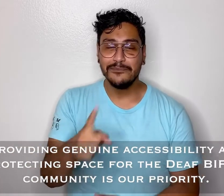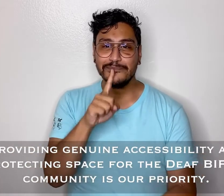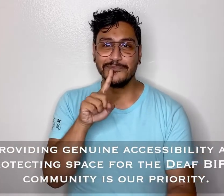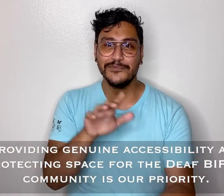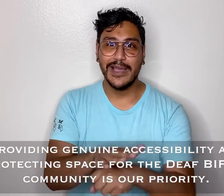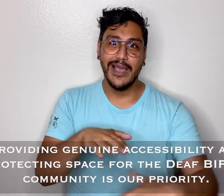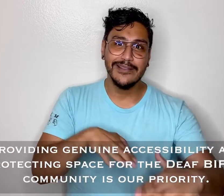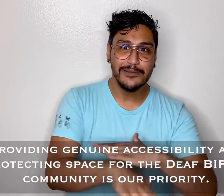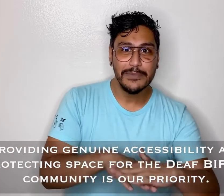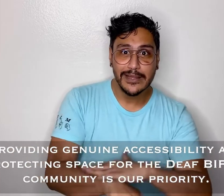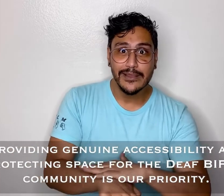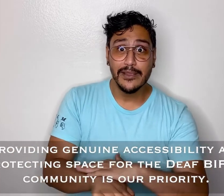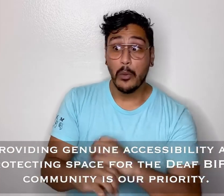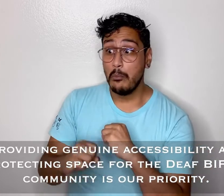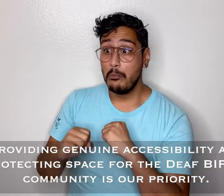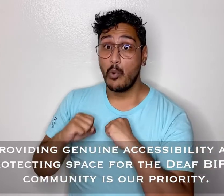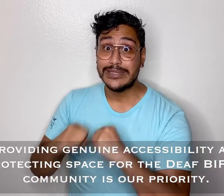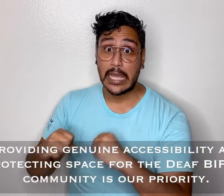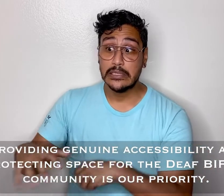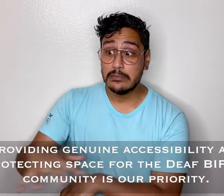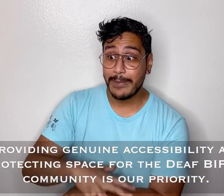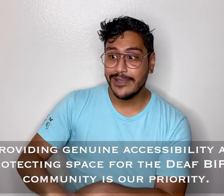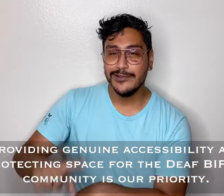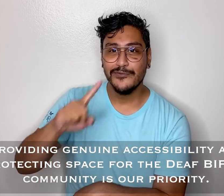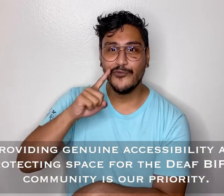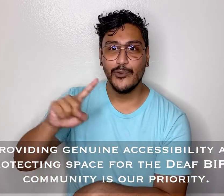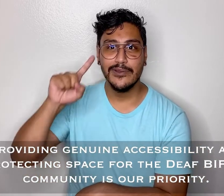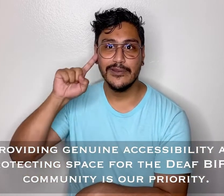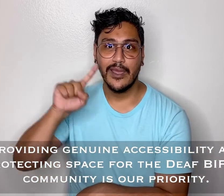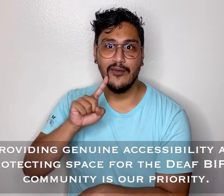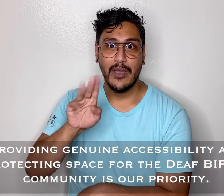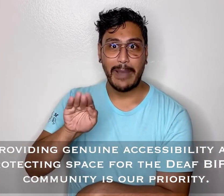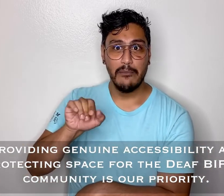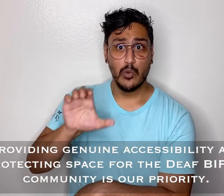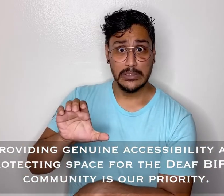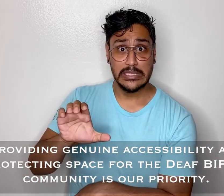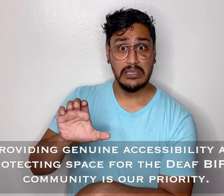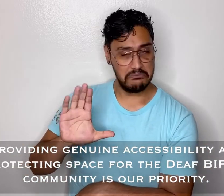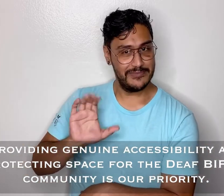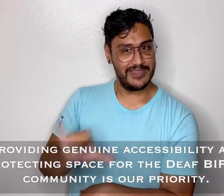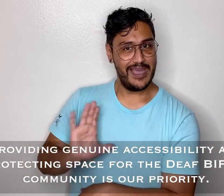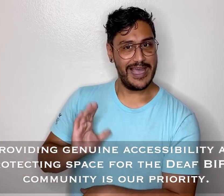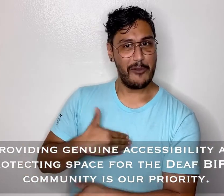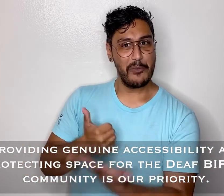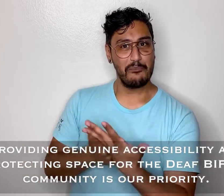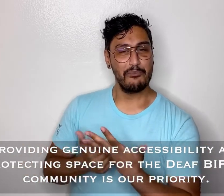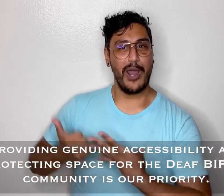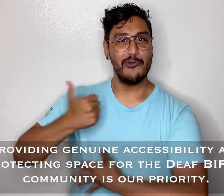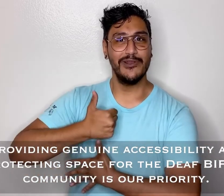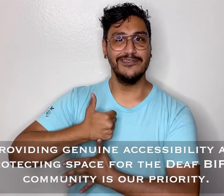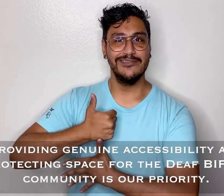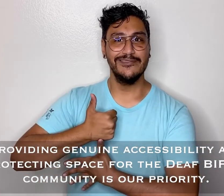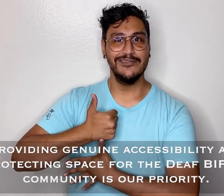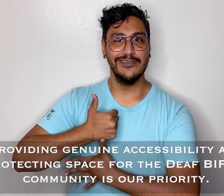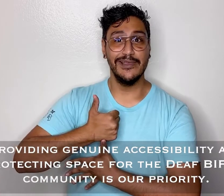Providing genuine accessibility and protecting space for the Deaf by POC community is our priority.